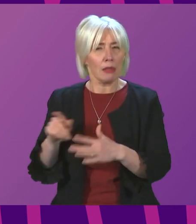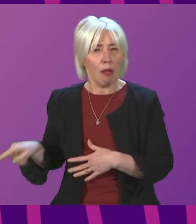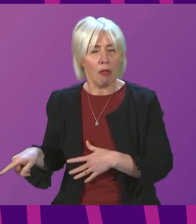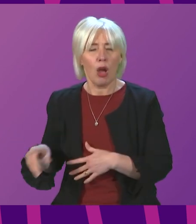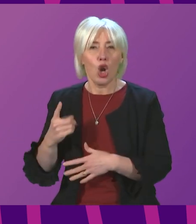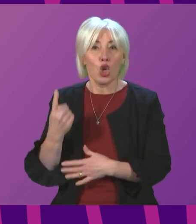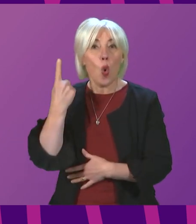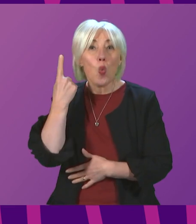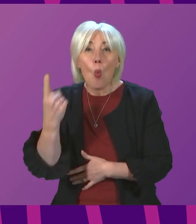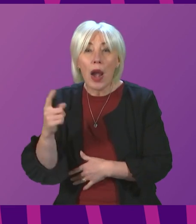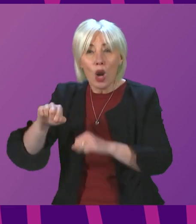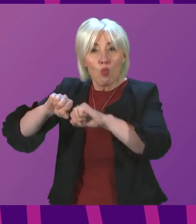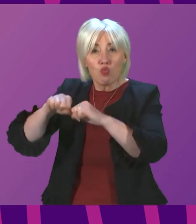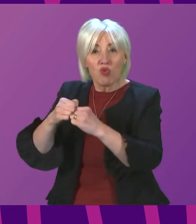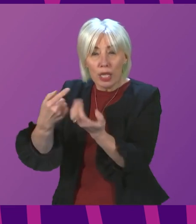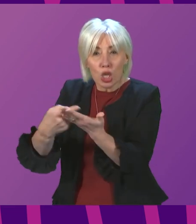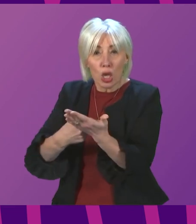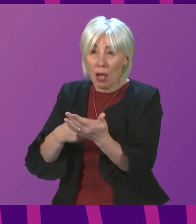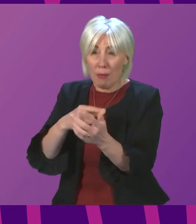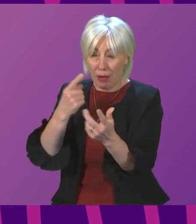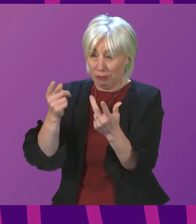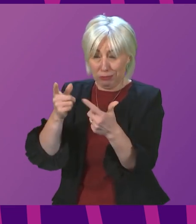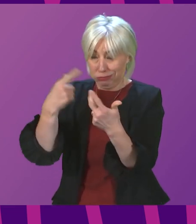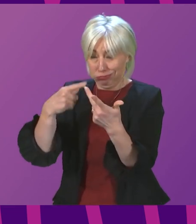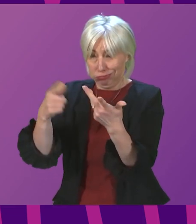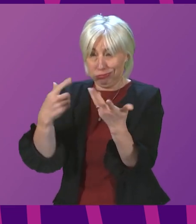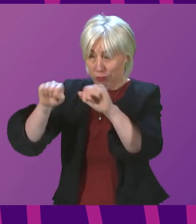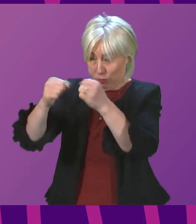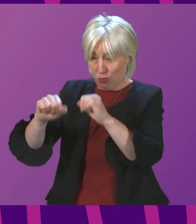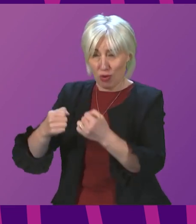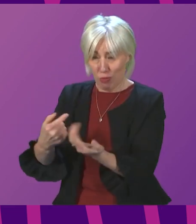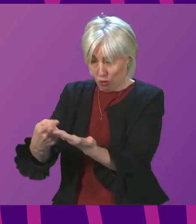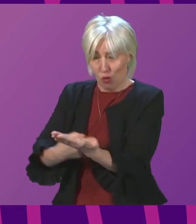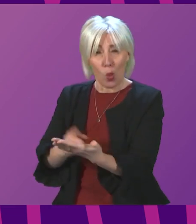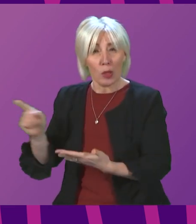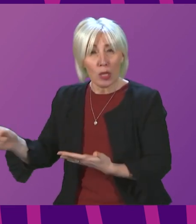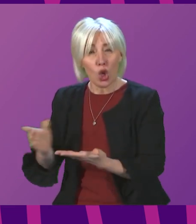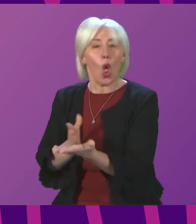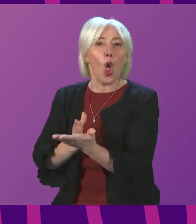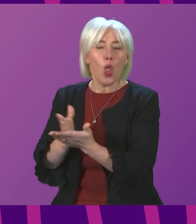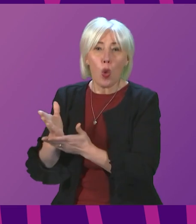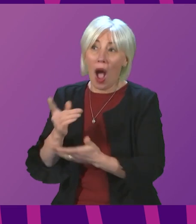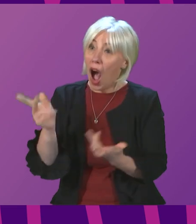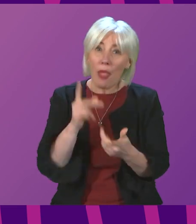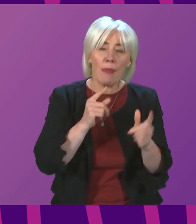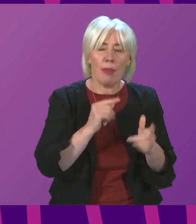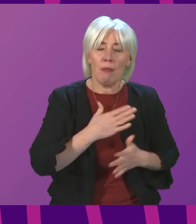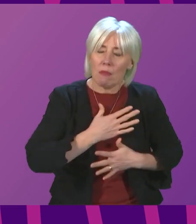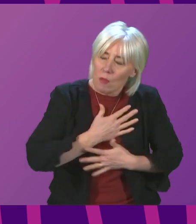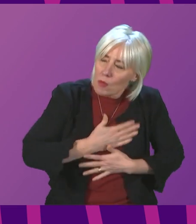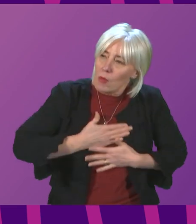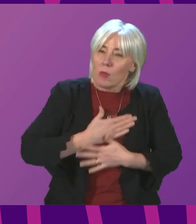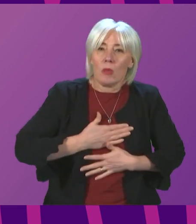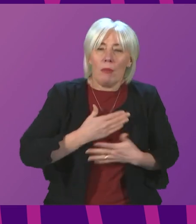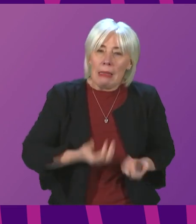isolated breach, but serial breaches of guidance that people were following through painful sacrifices right